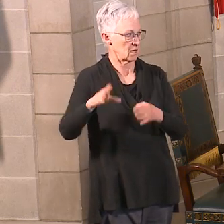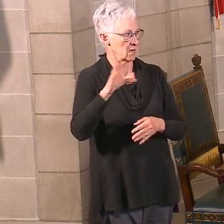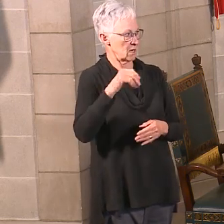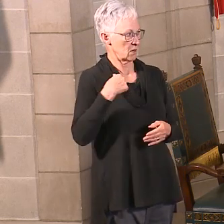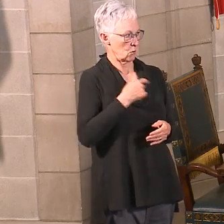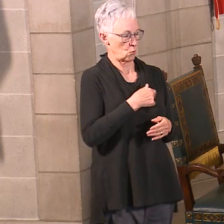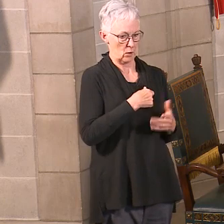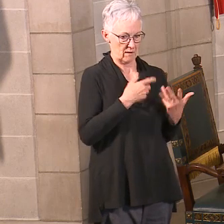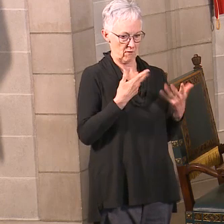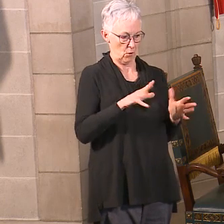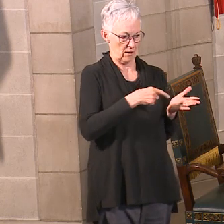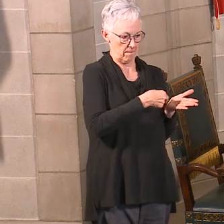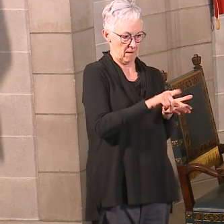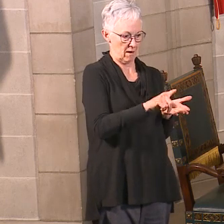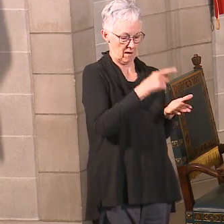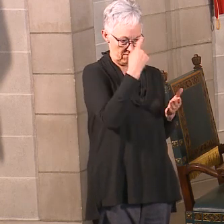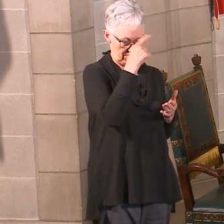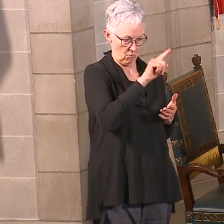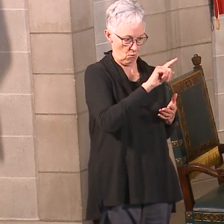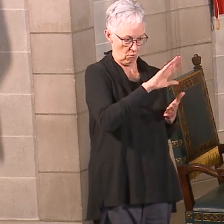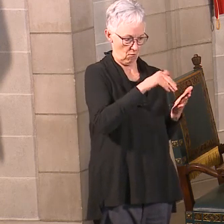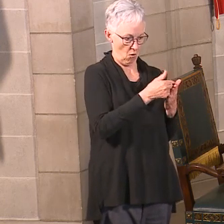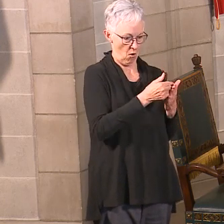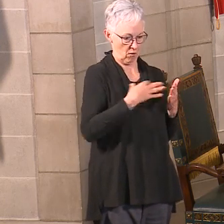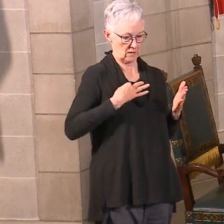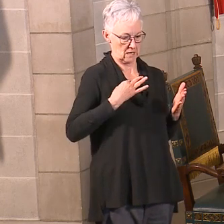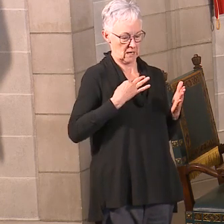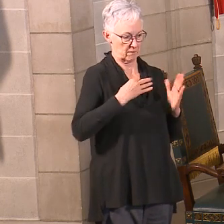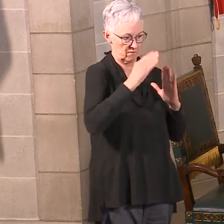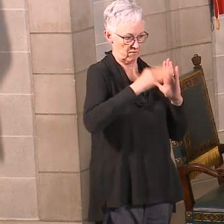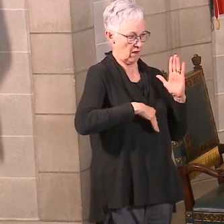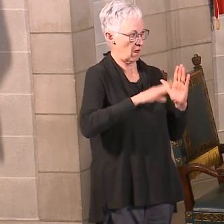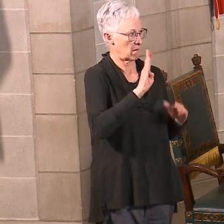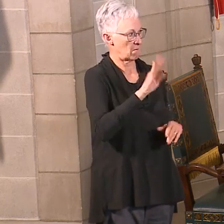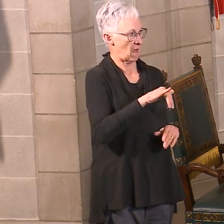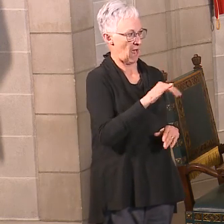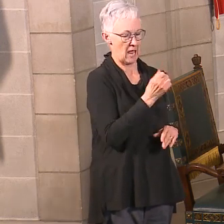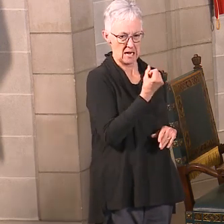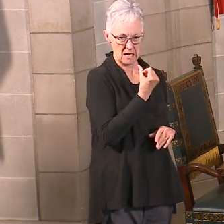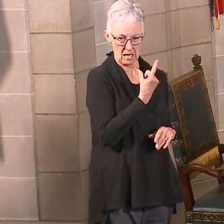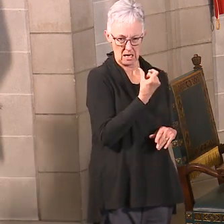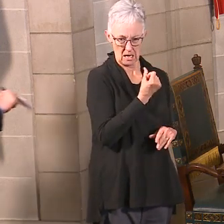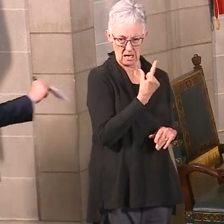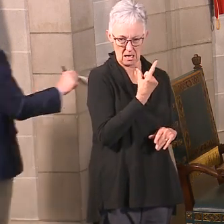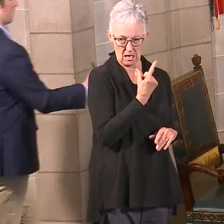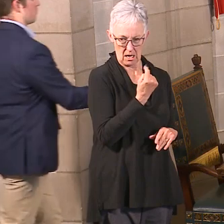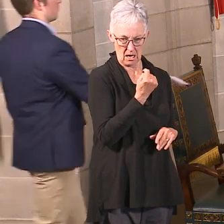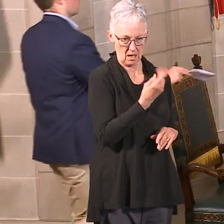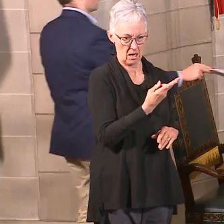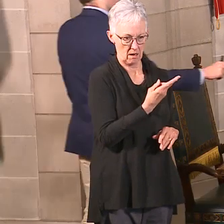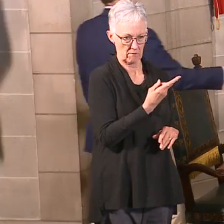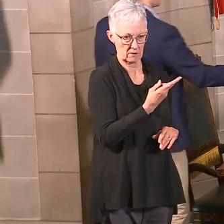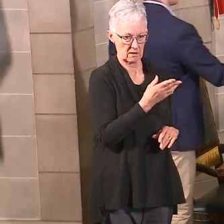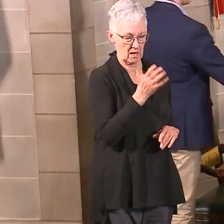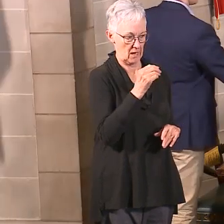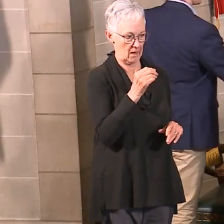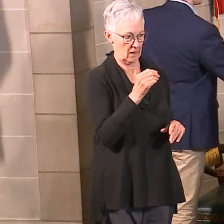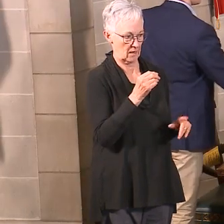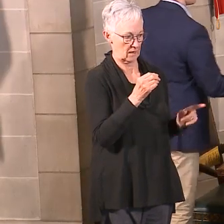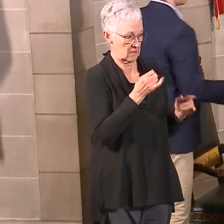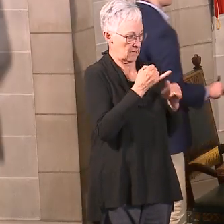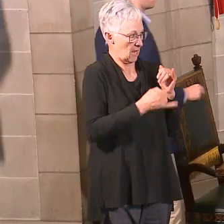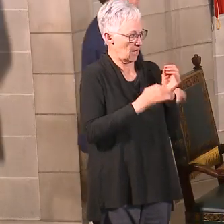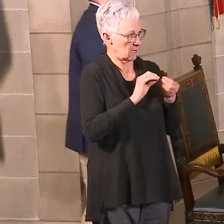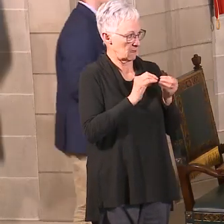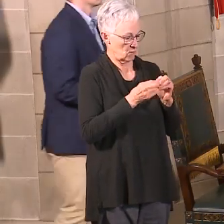11th. And we have paid the last number I saw, and of course it changes literally by the hour, but